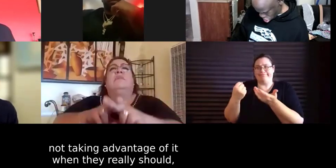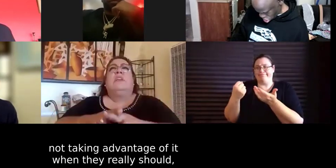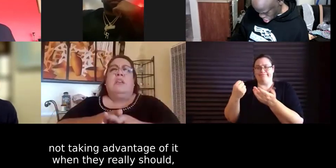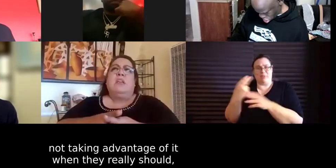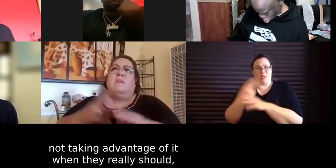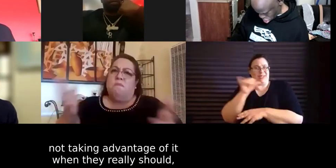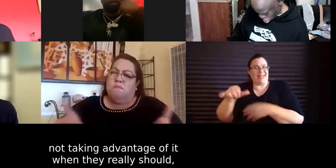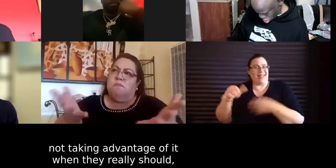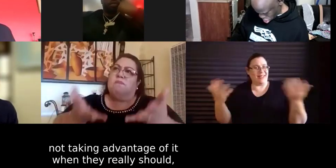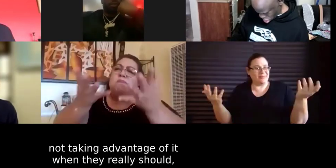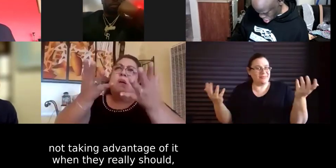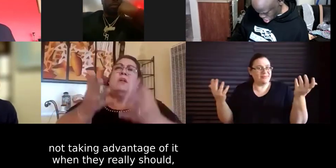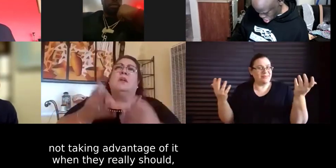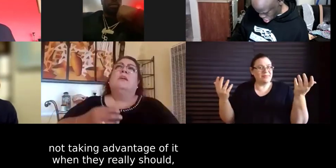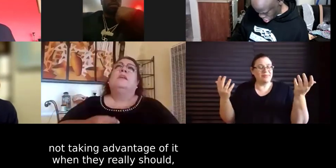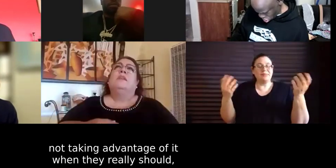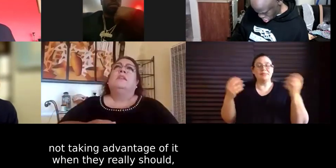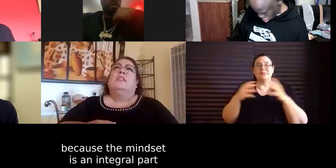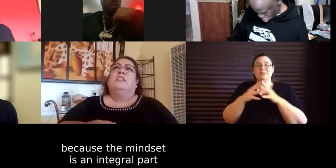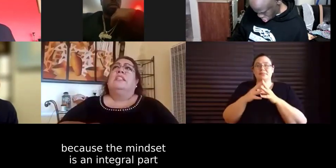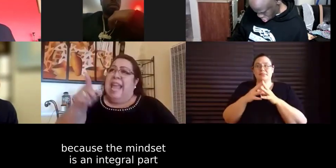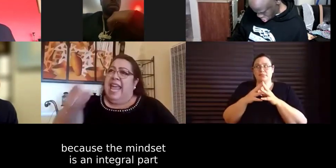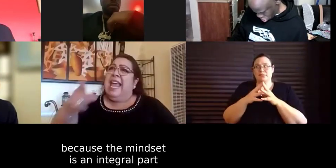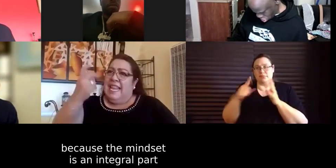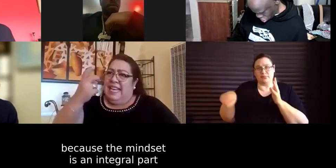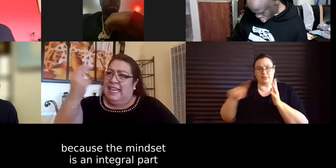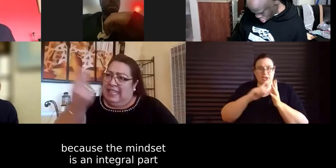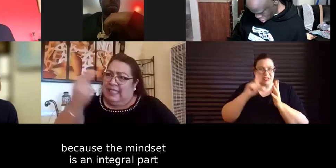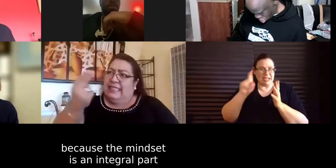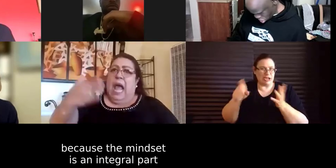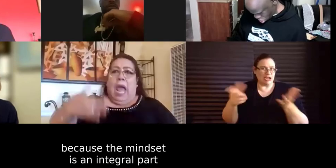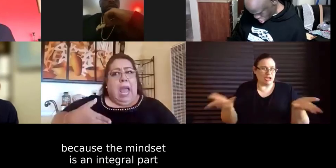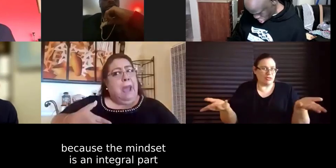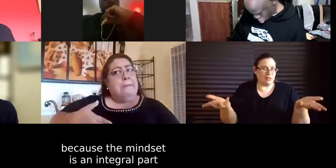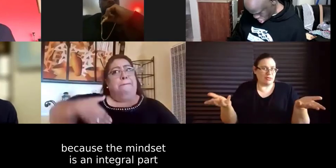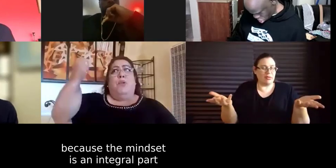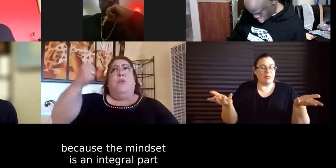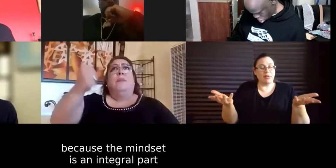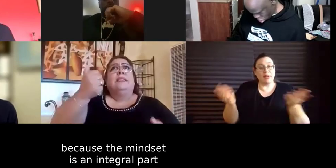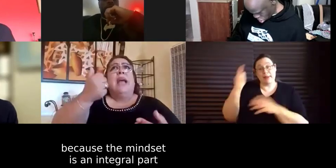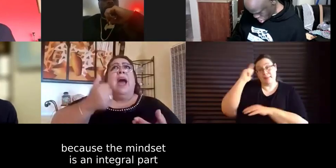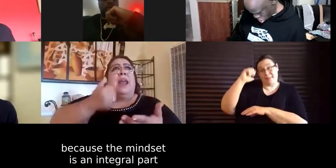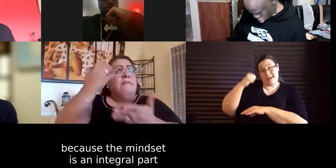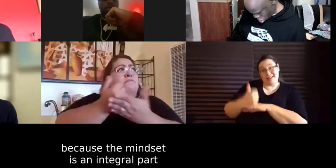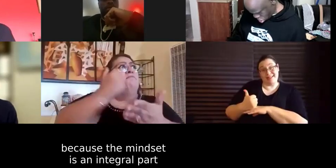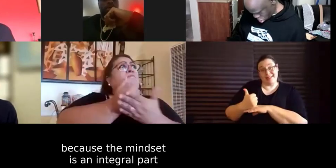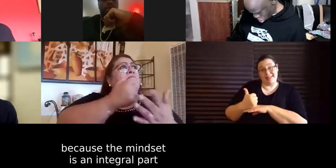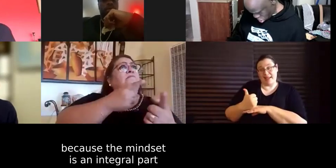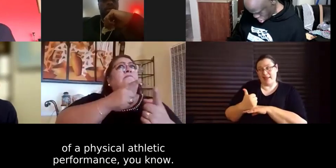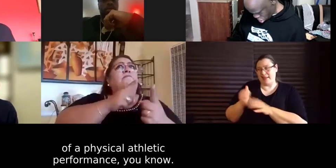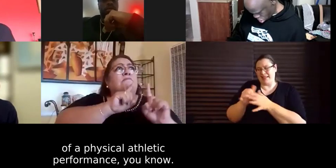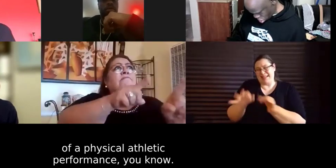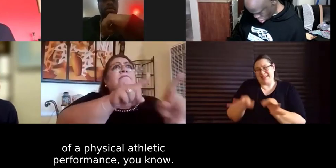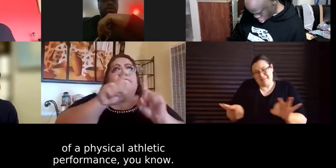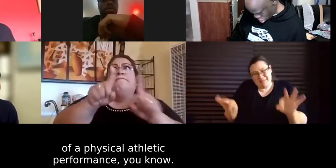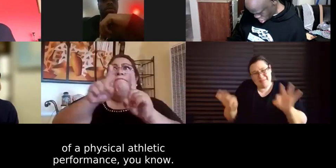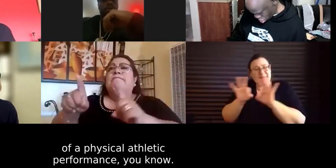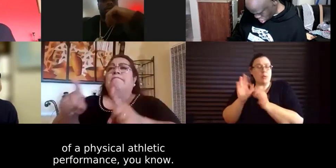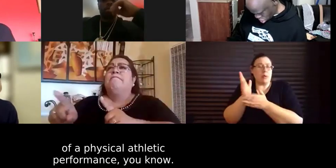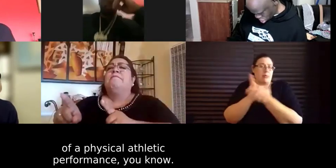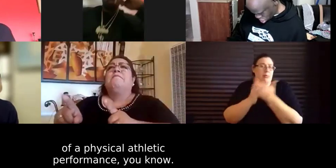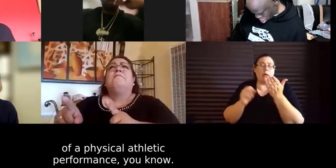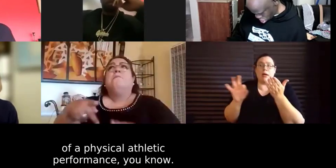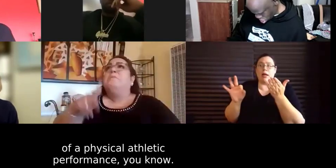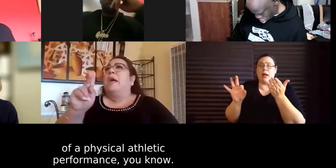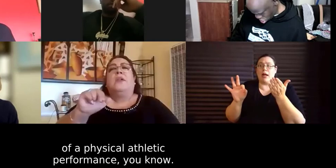when they really should because the mindset is a integral part of of